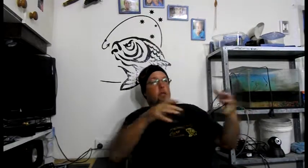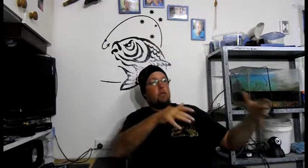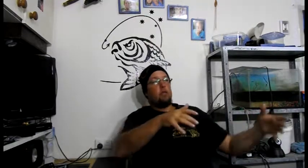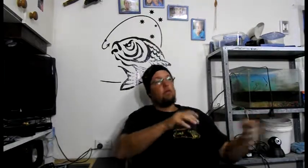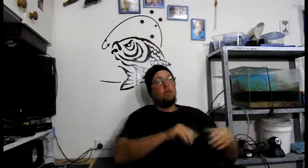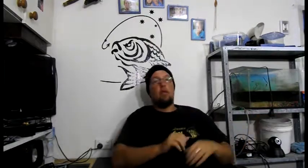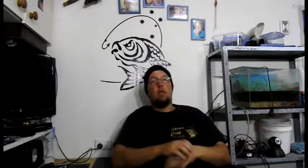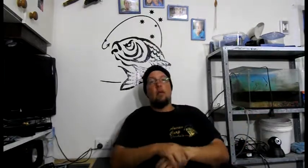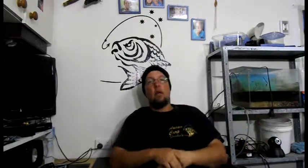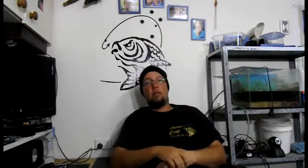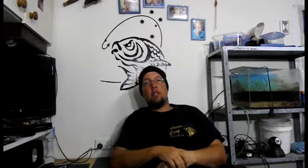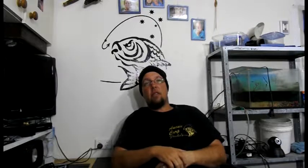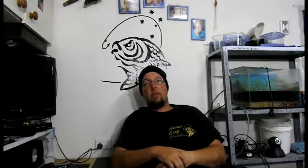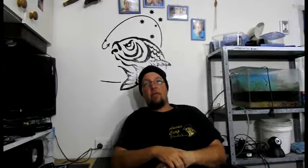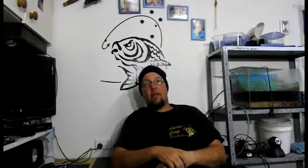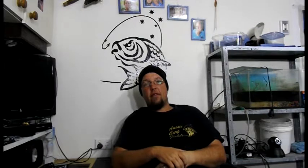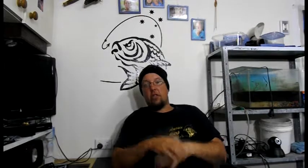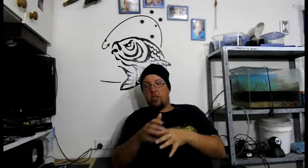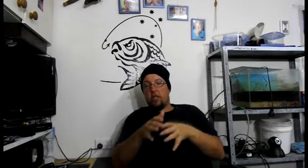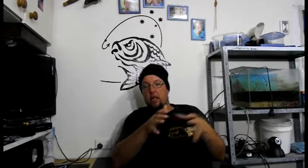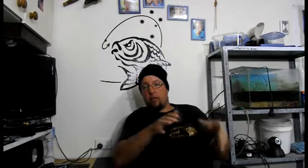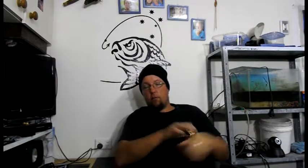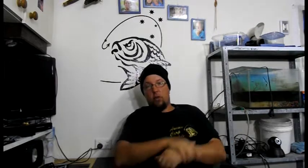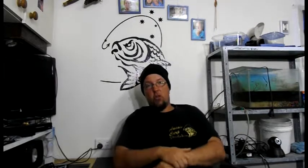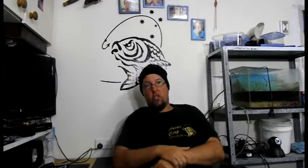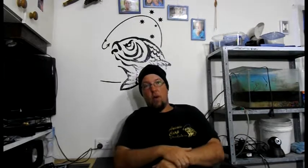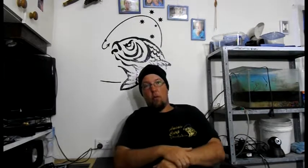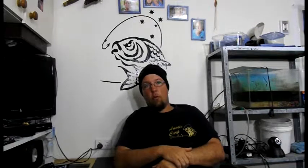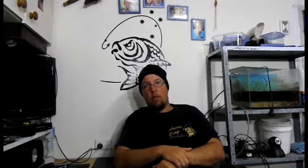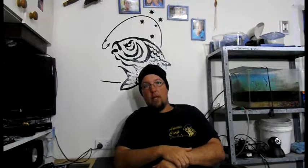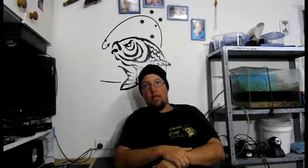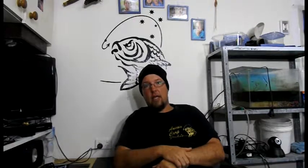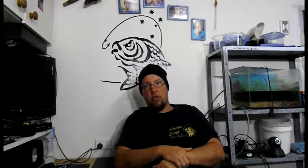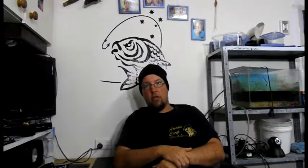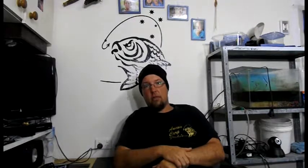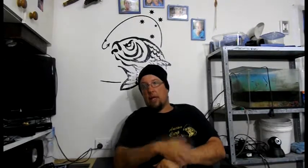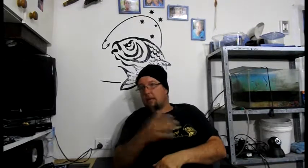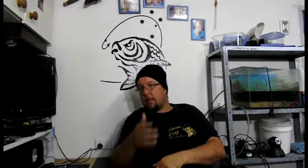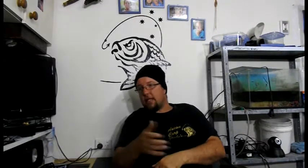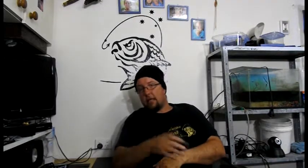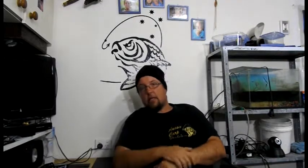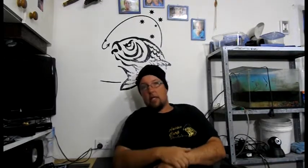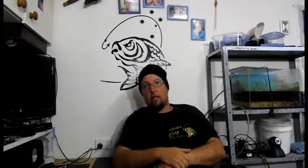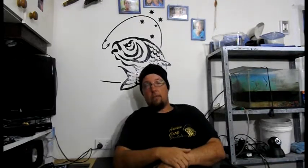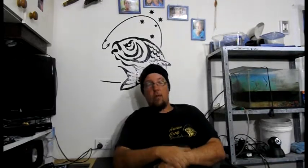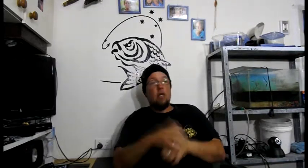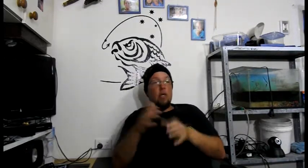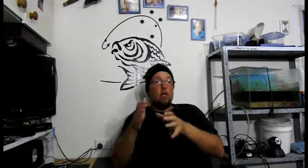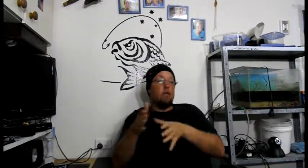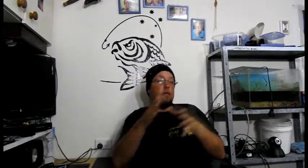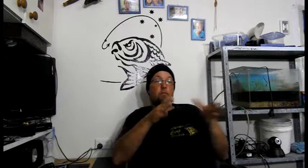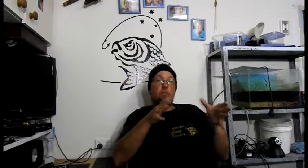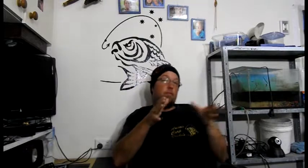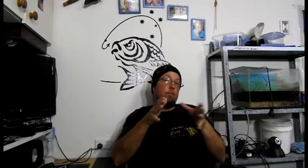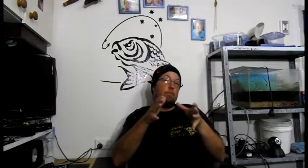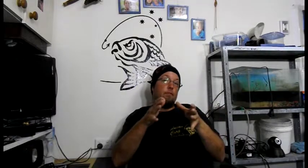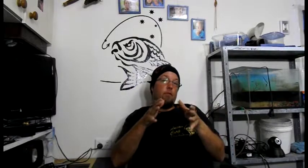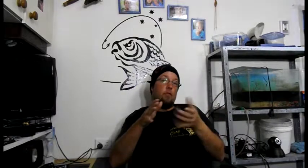you. That'll be the same. With our fish. You know. That washes into our waterways. They consume that. It makes them sick. It So. The